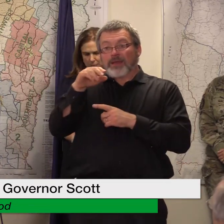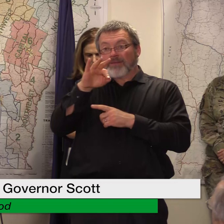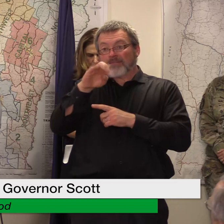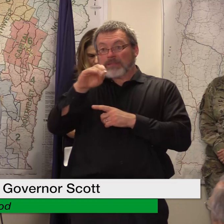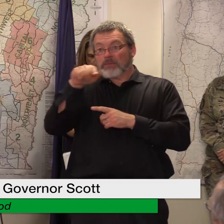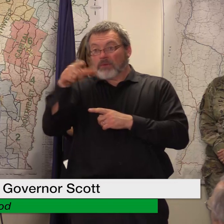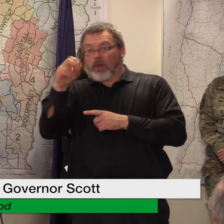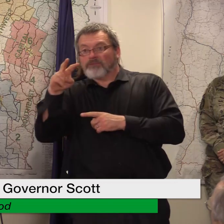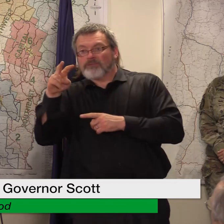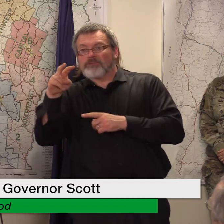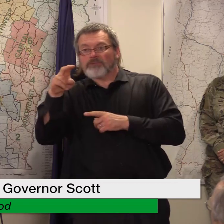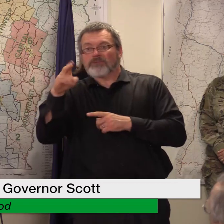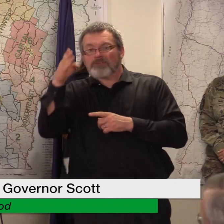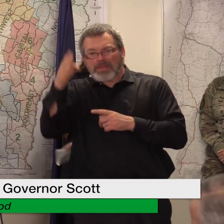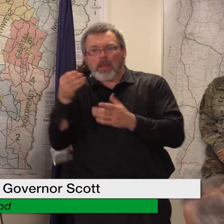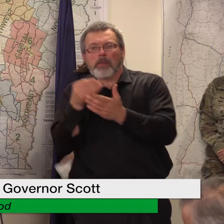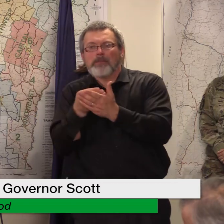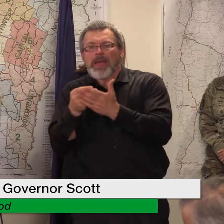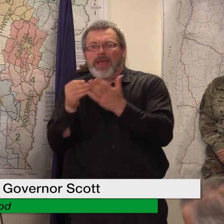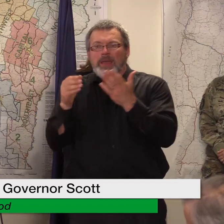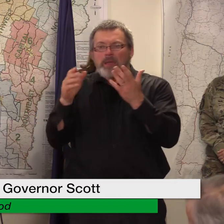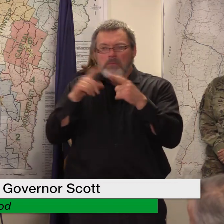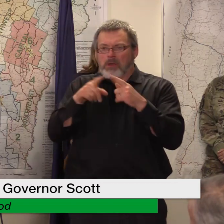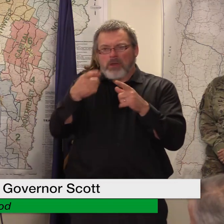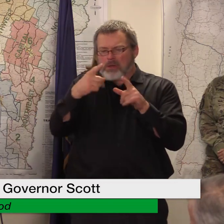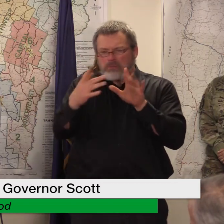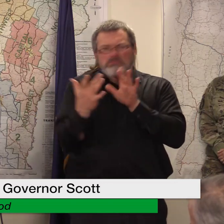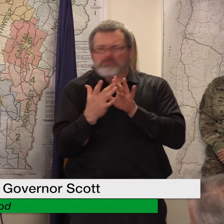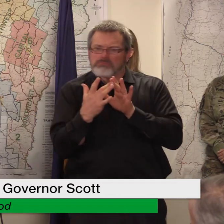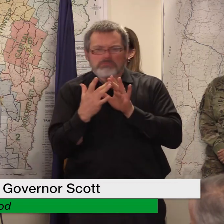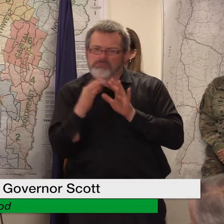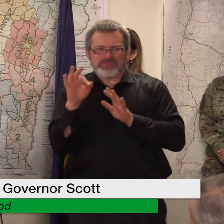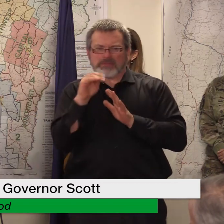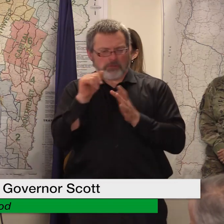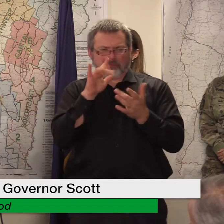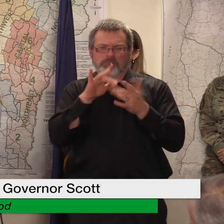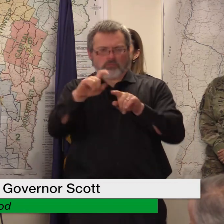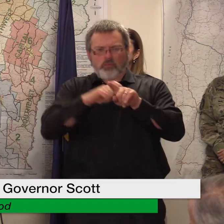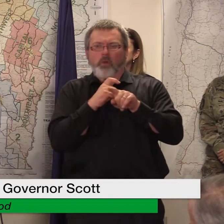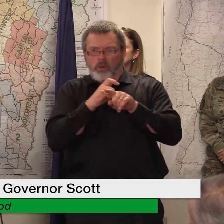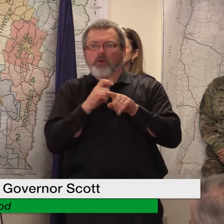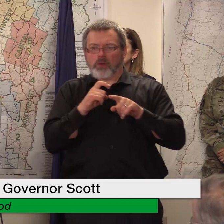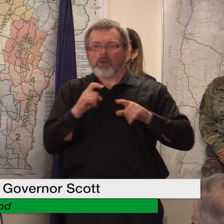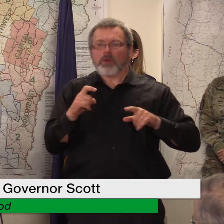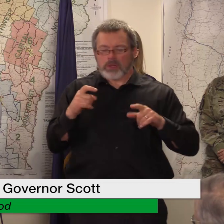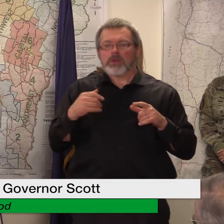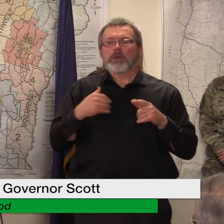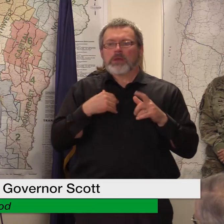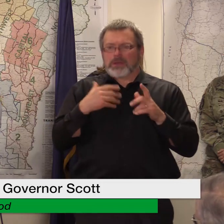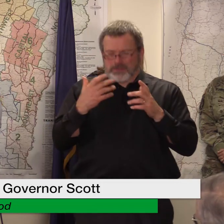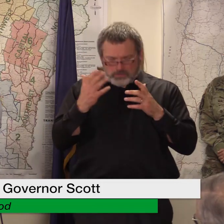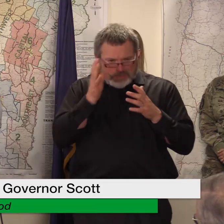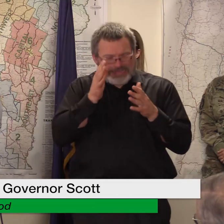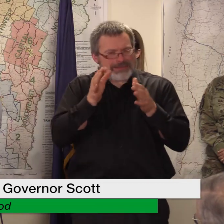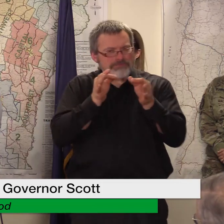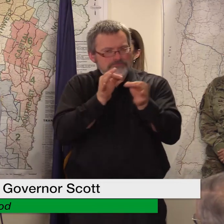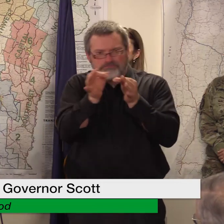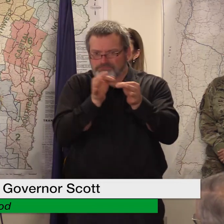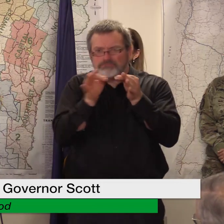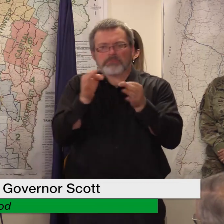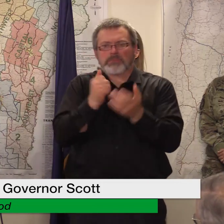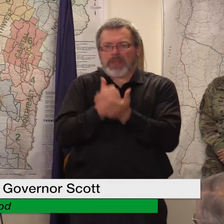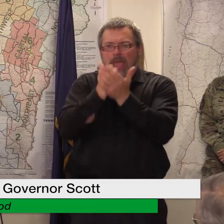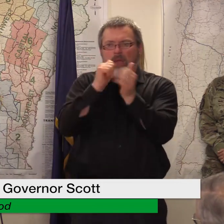call fema at 1-800-621-3362 and they'll walk you all the way through the process but they'll suspend you